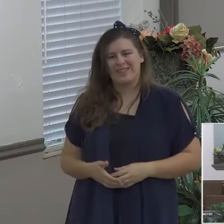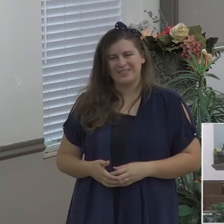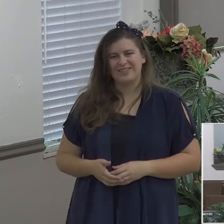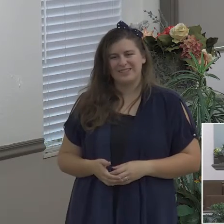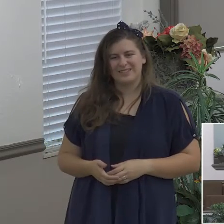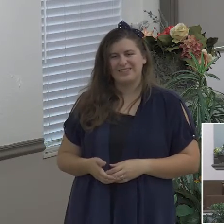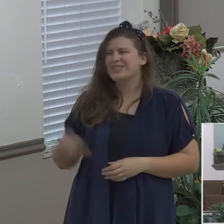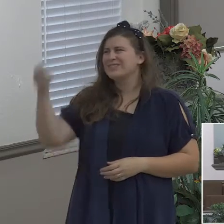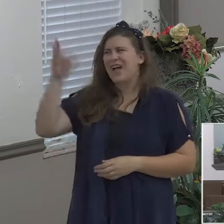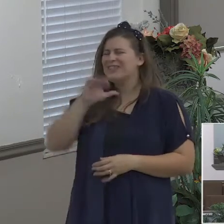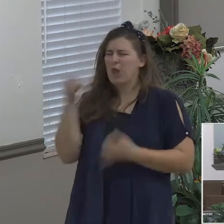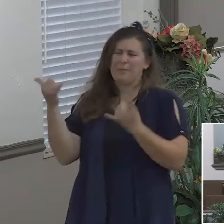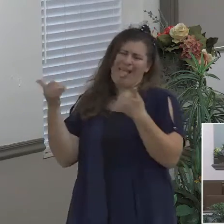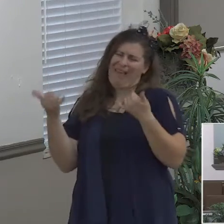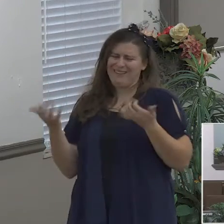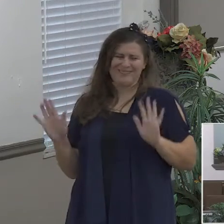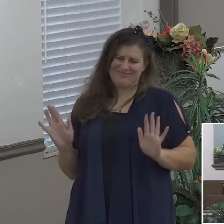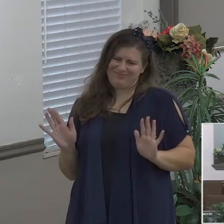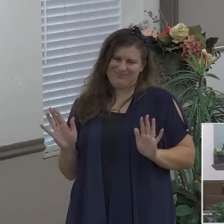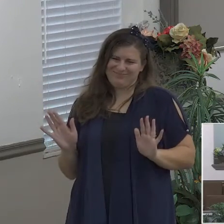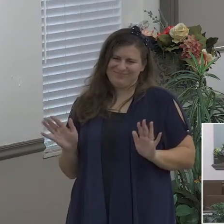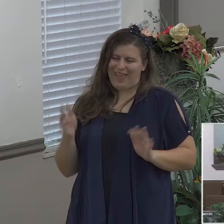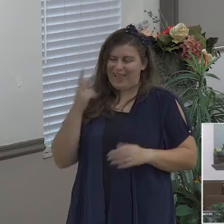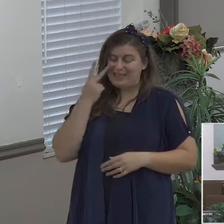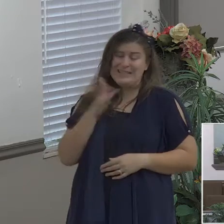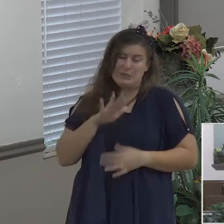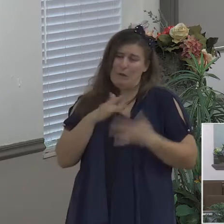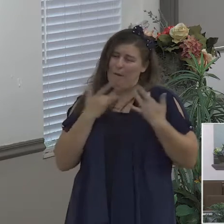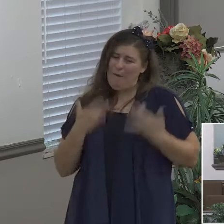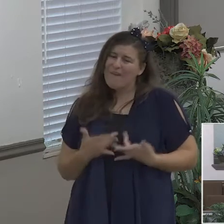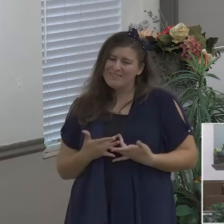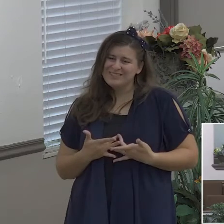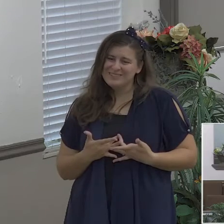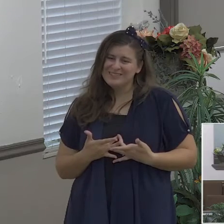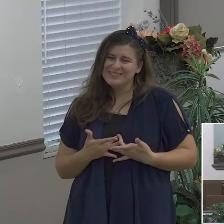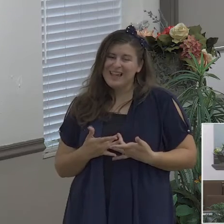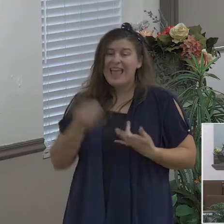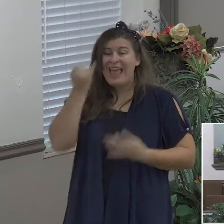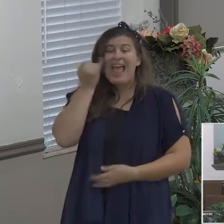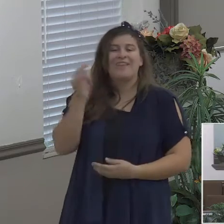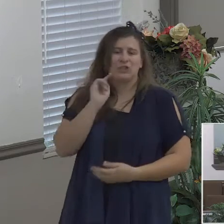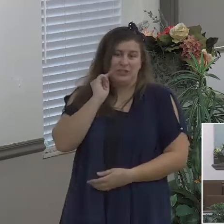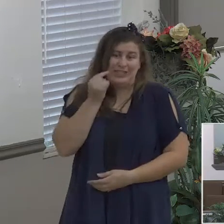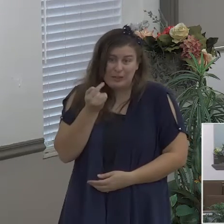when we get serious with God God gets serious with us